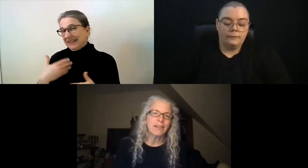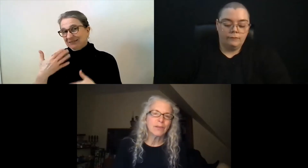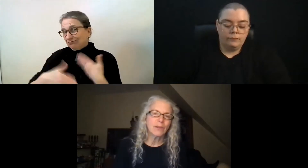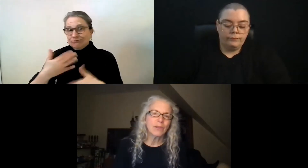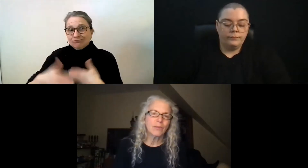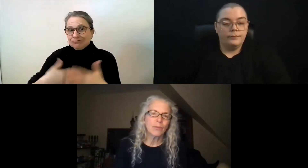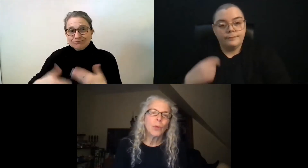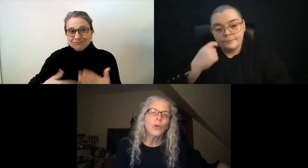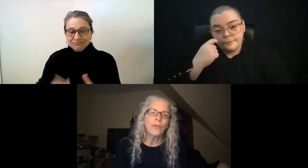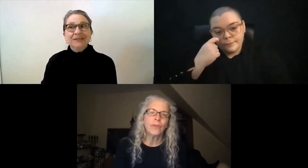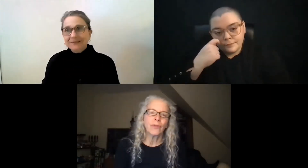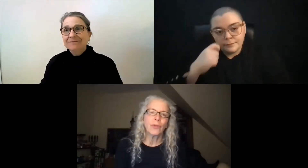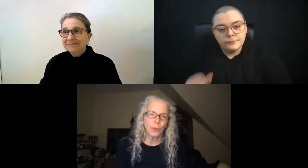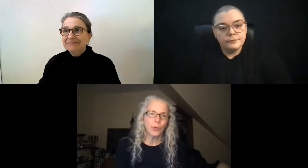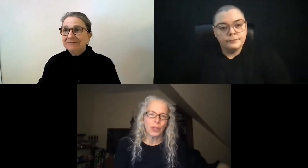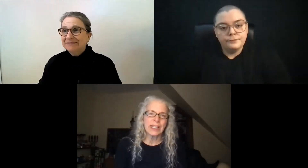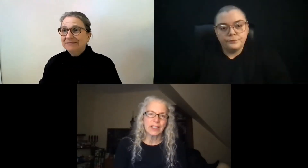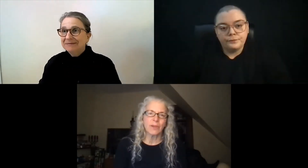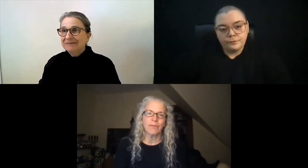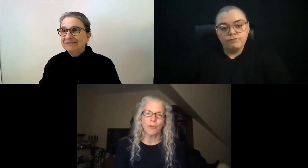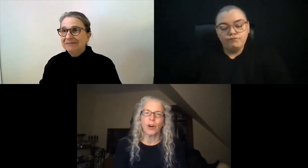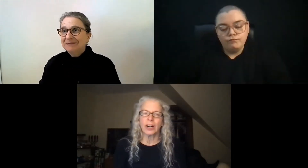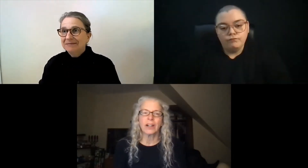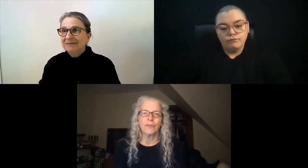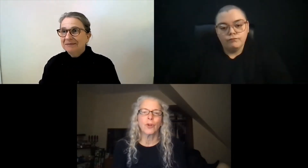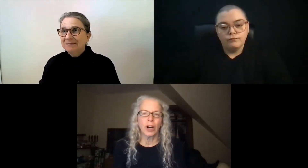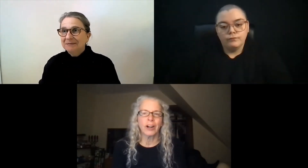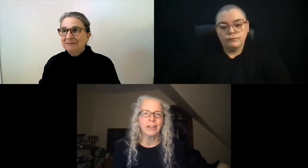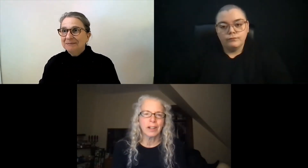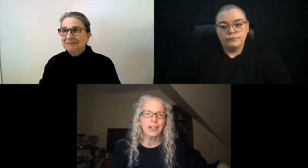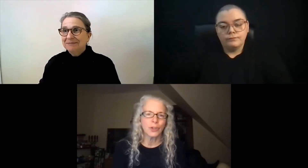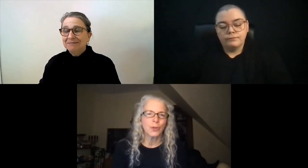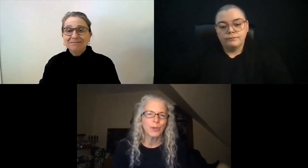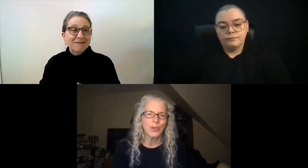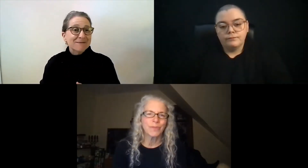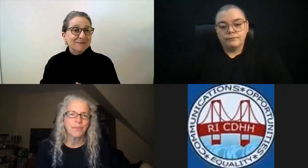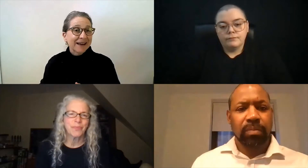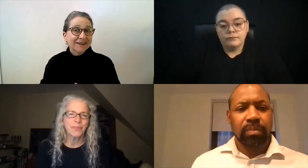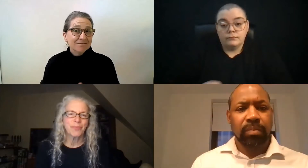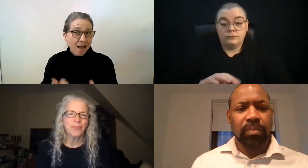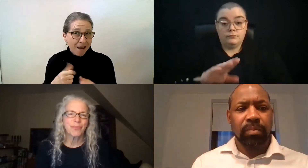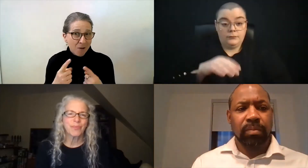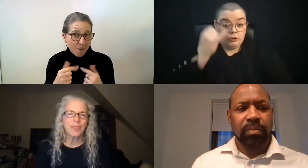move through the system for our consumers.